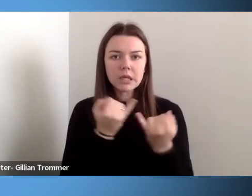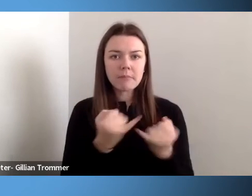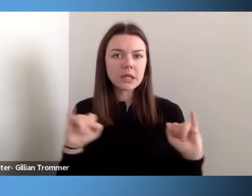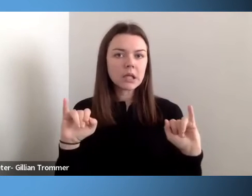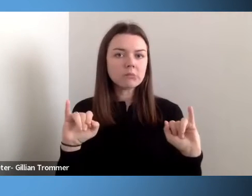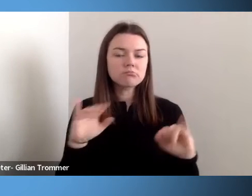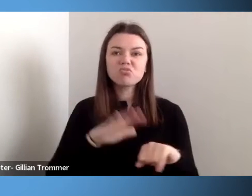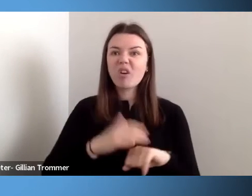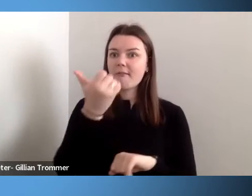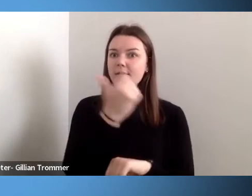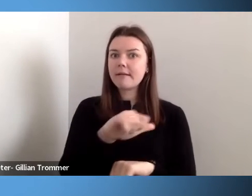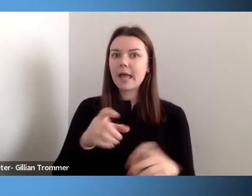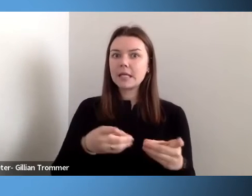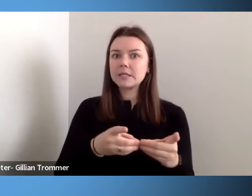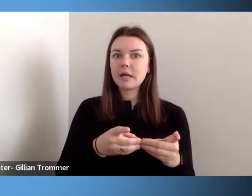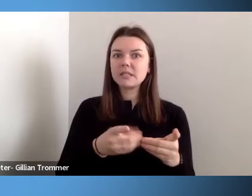at any time?